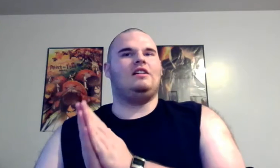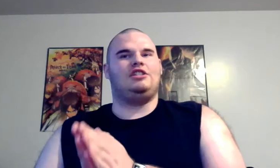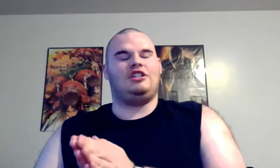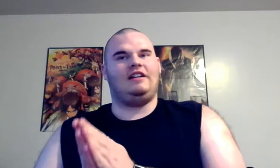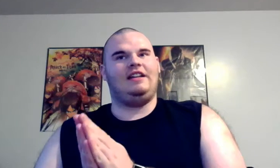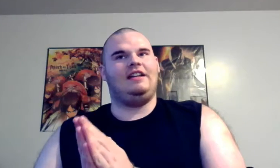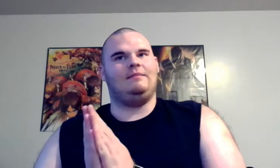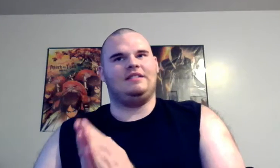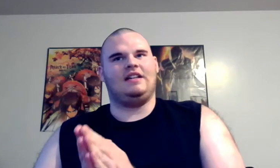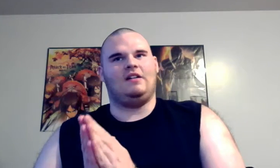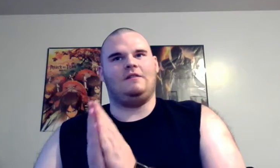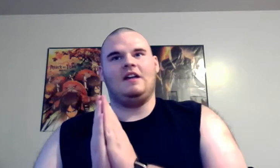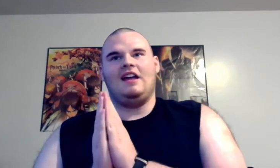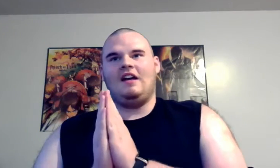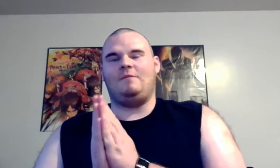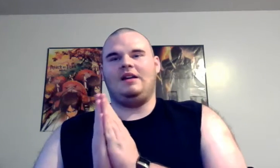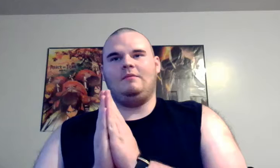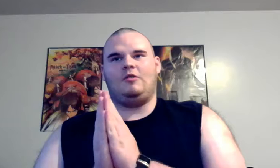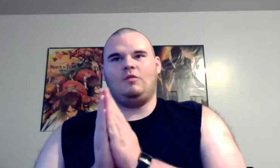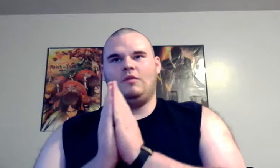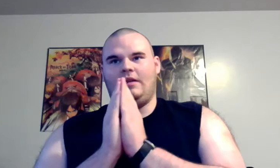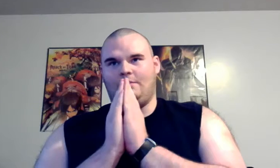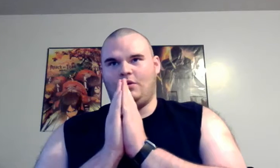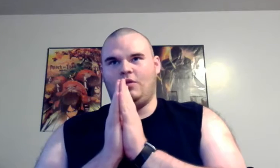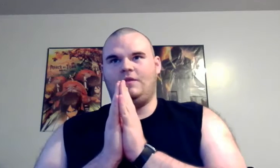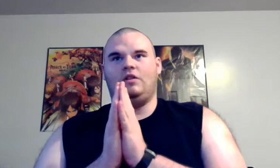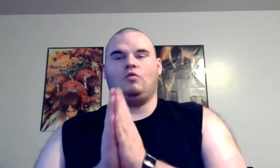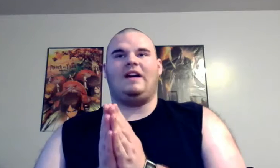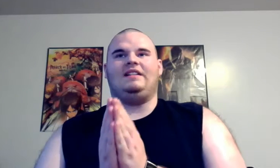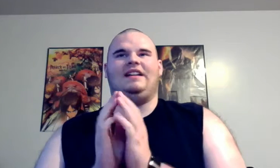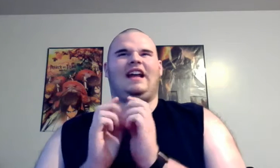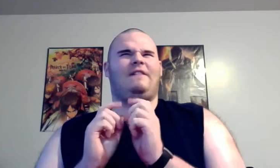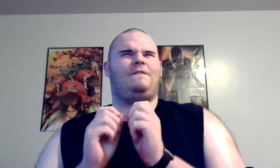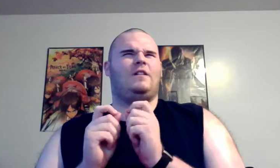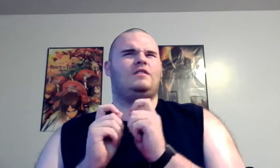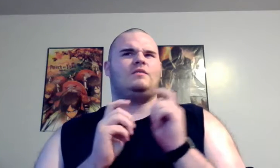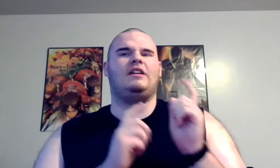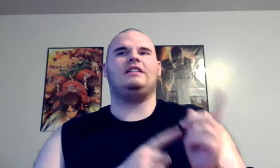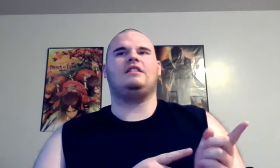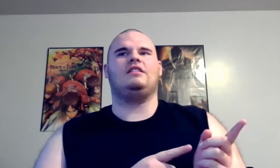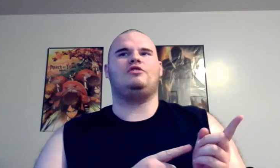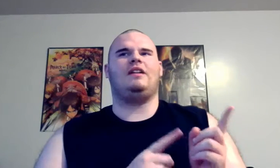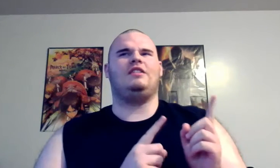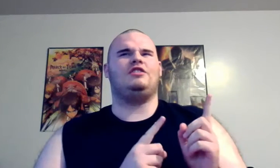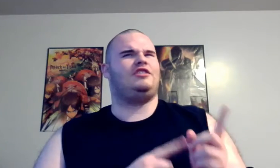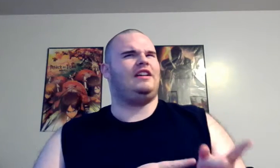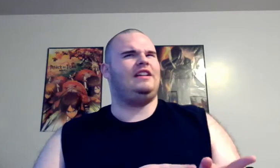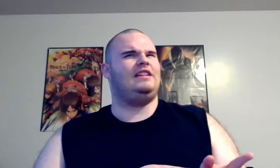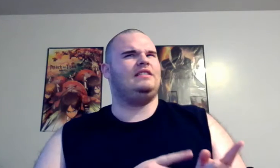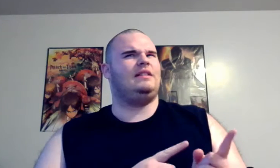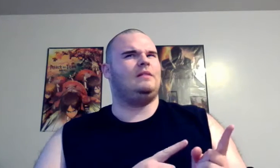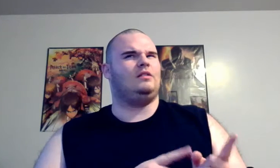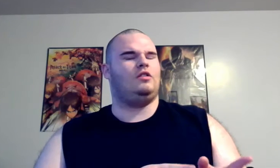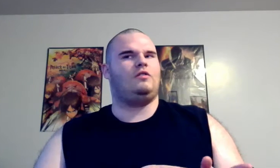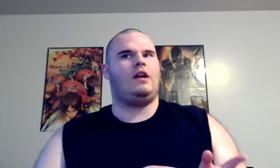Chucky himself have been improved improved greatly at first when I saw the trailers Chucky didn't seem to look right